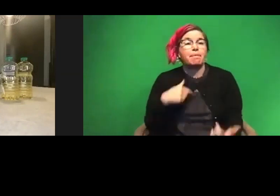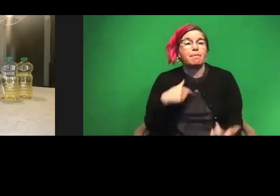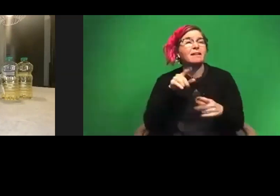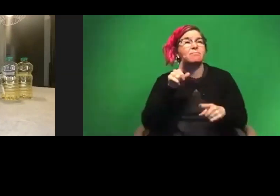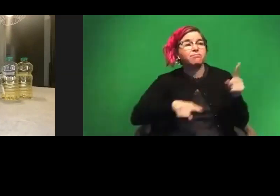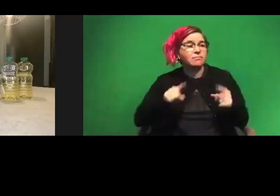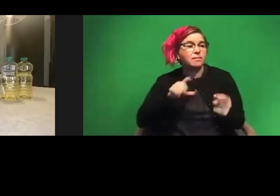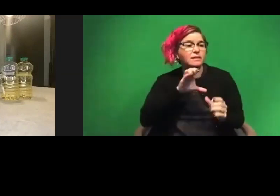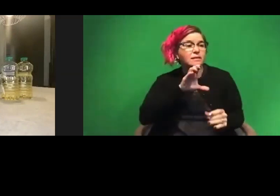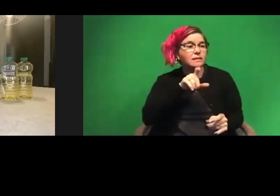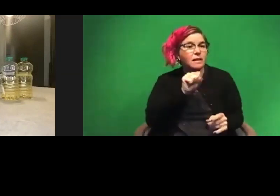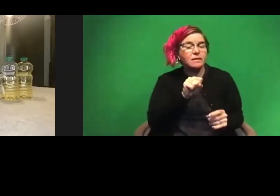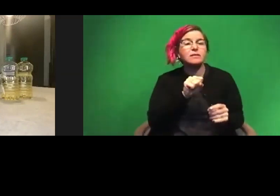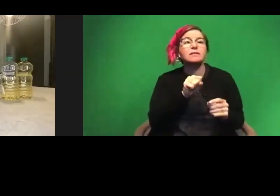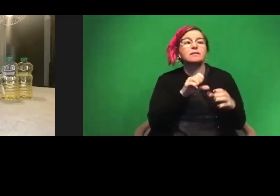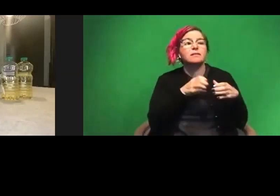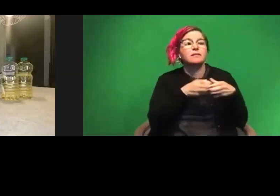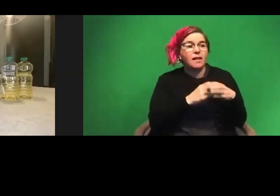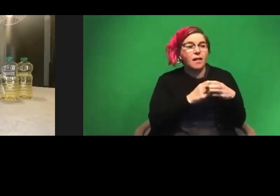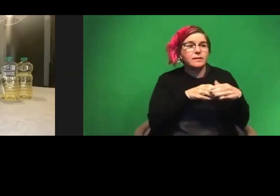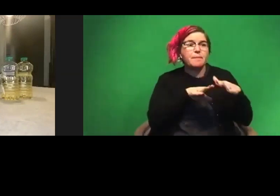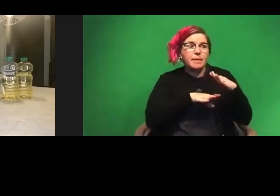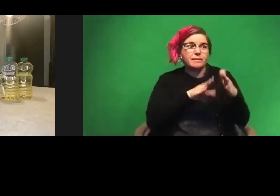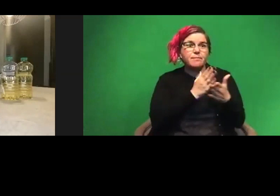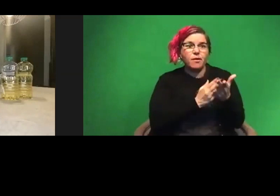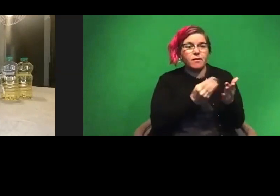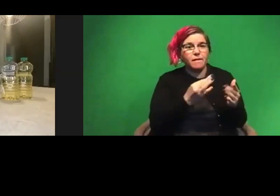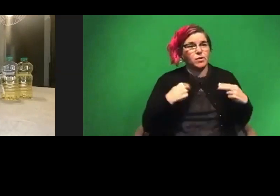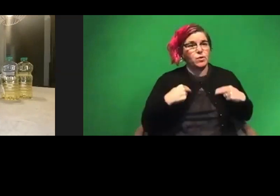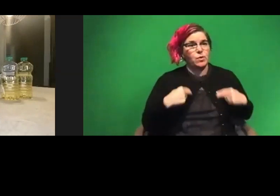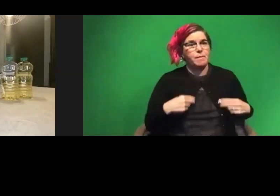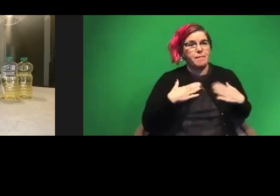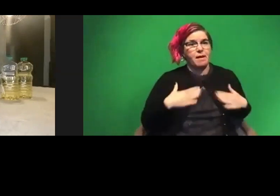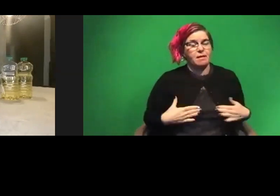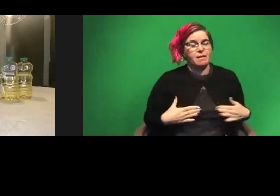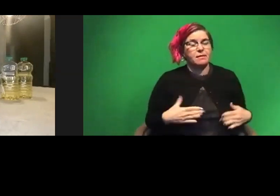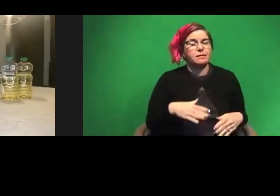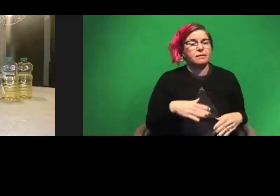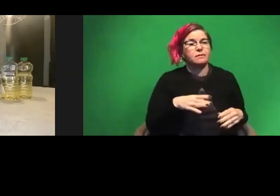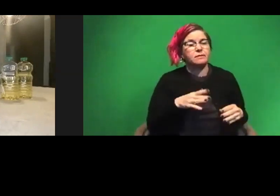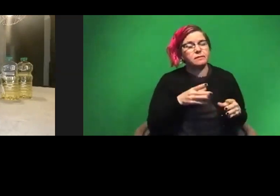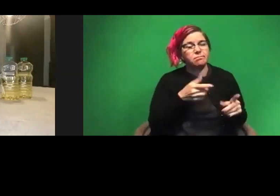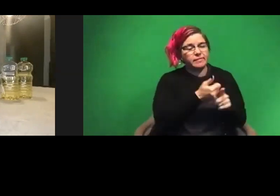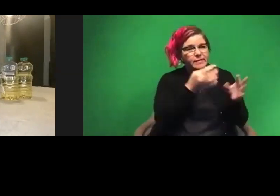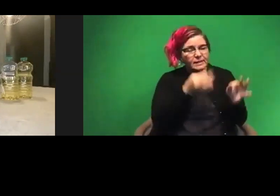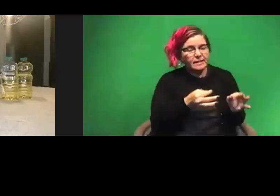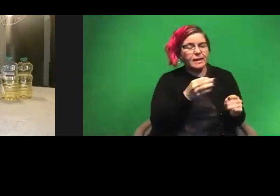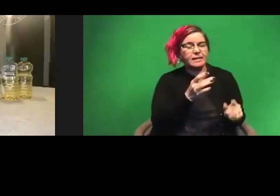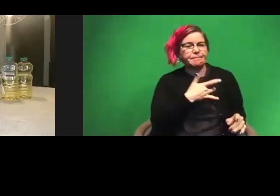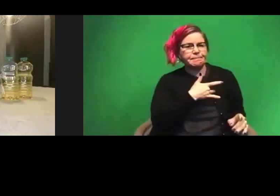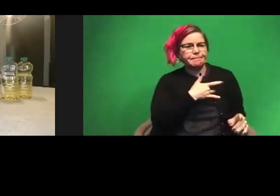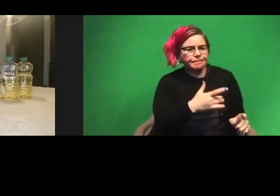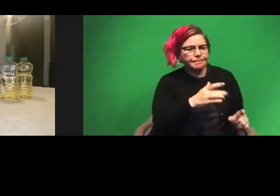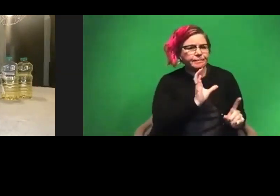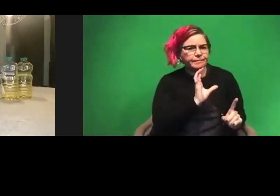cells, which is that basic part of, you know, the human body that determines the traits and characteristics of how